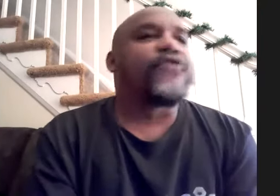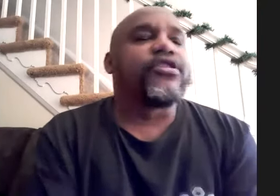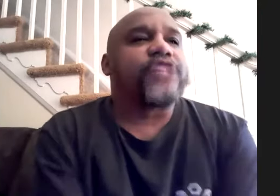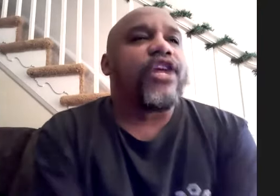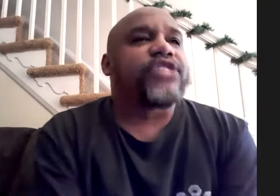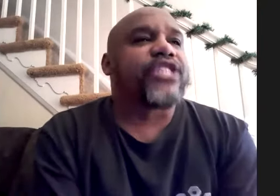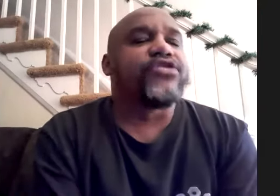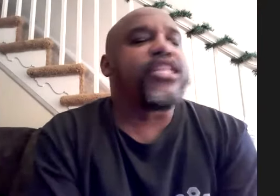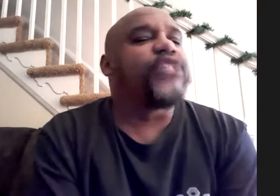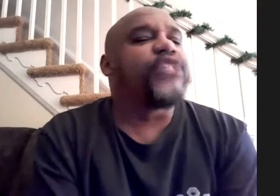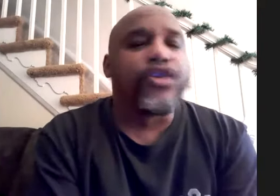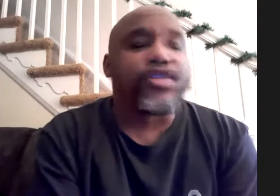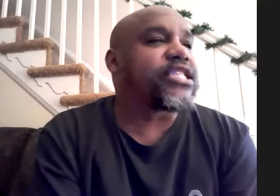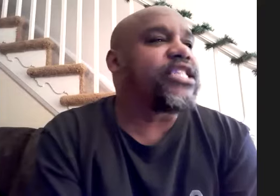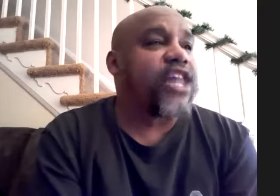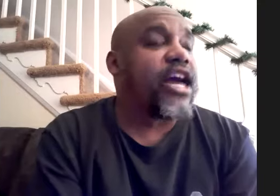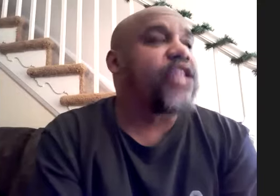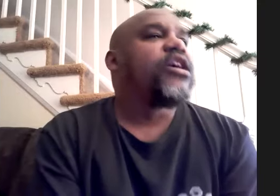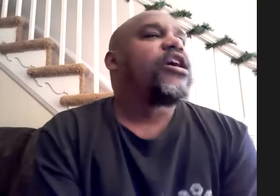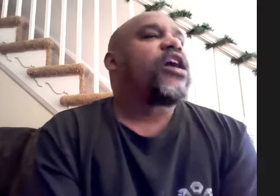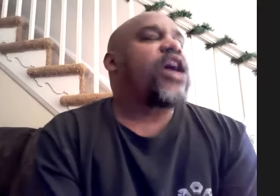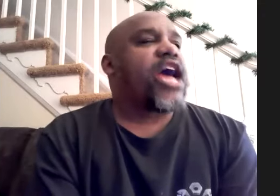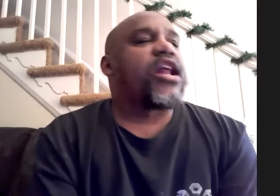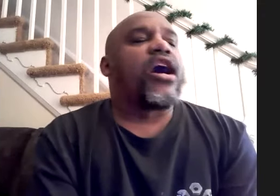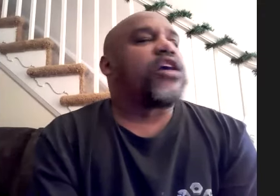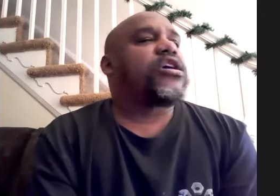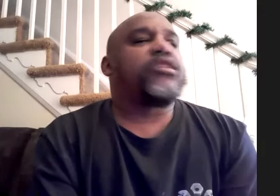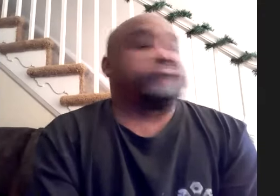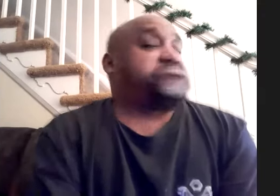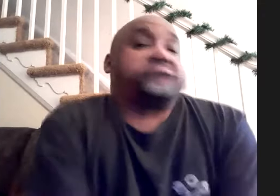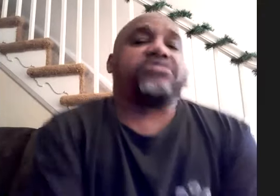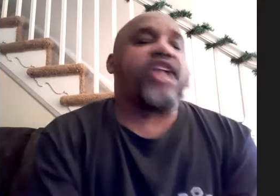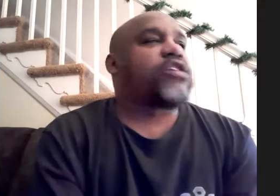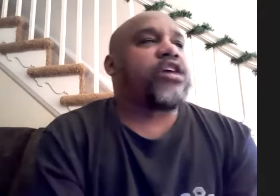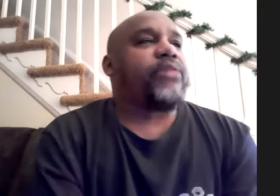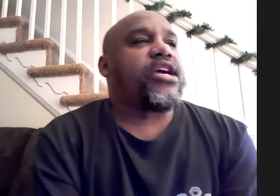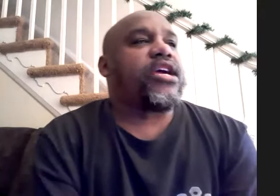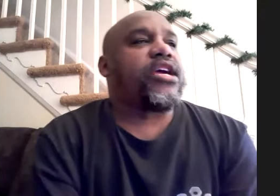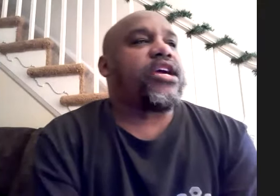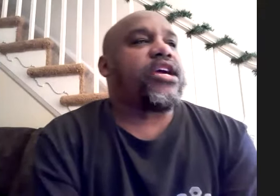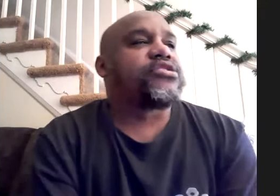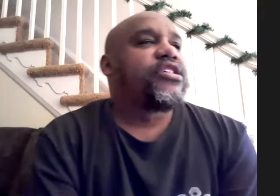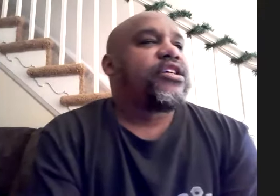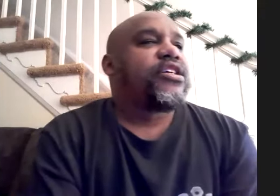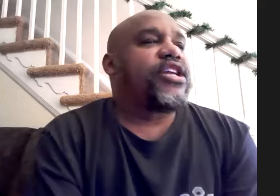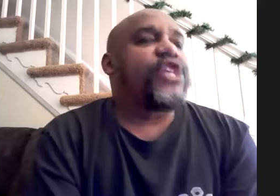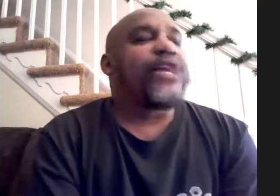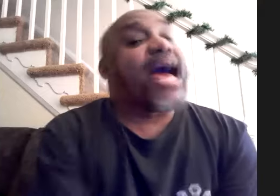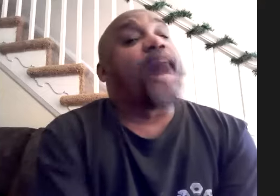you know textures that he's been doing things that he's done and uh yeah i mean it was just and you get in the album